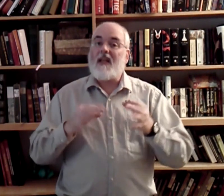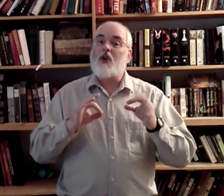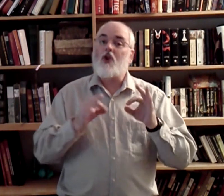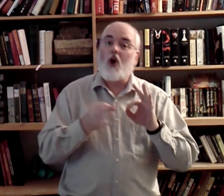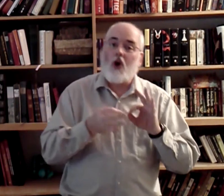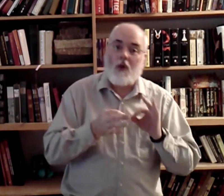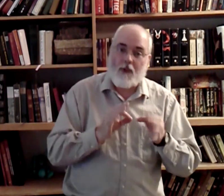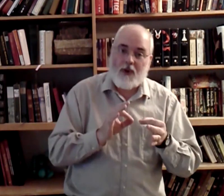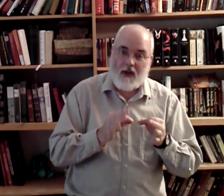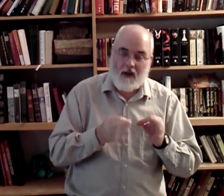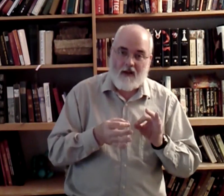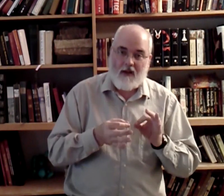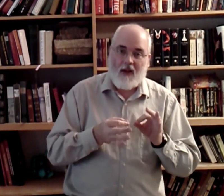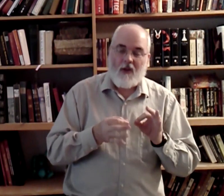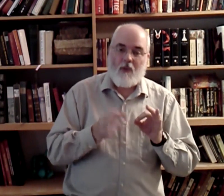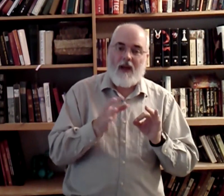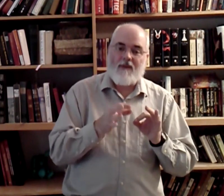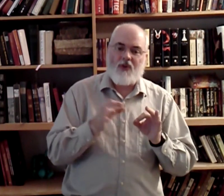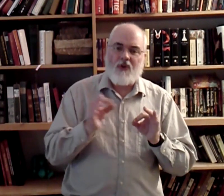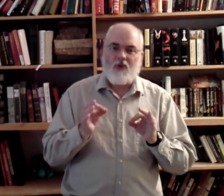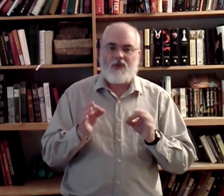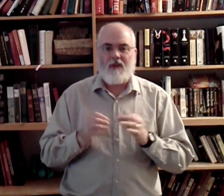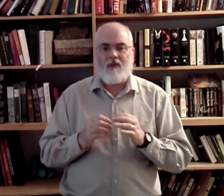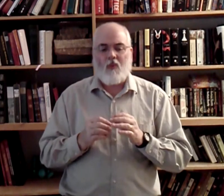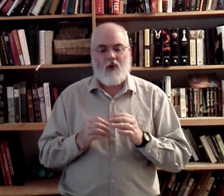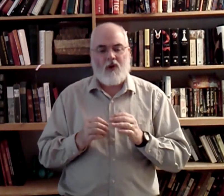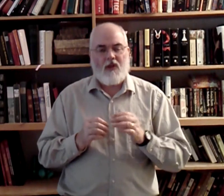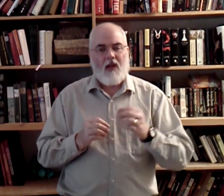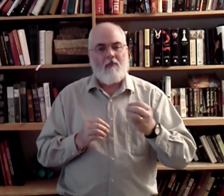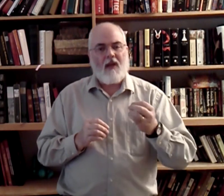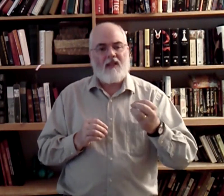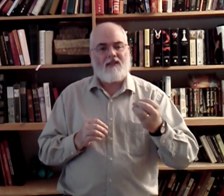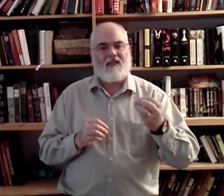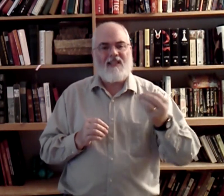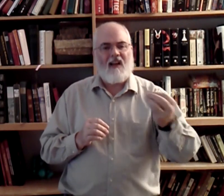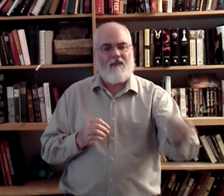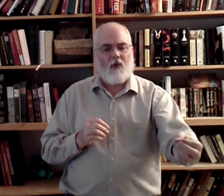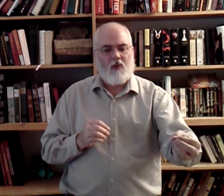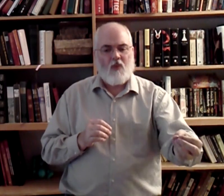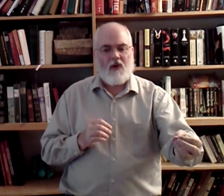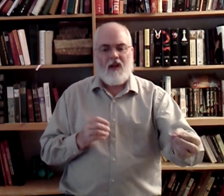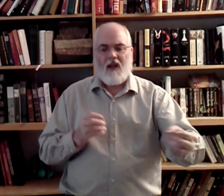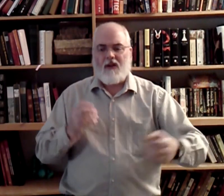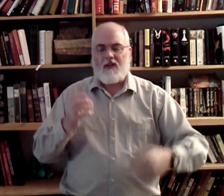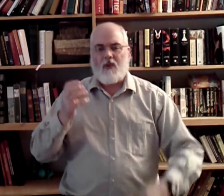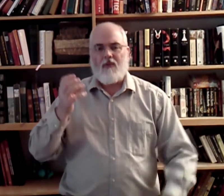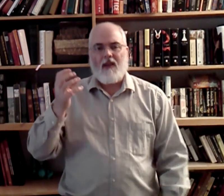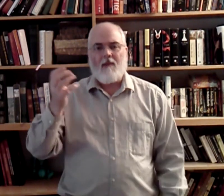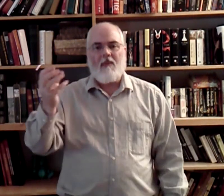interpreting, we have to choose different words. Because the sign for one word doesn't reflect the